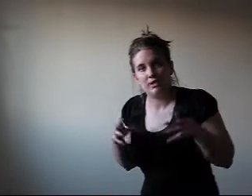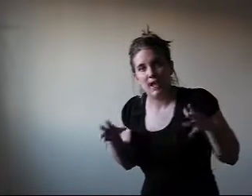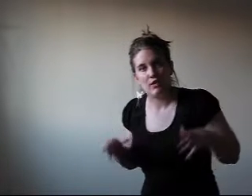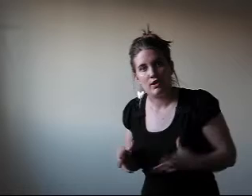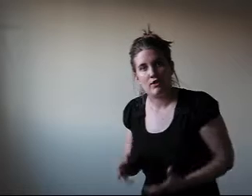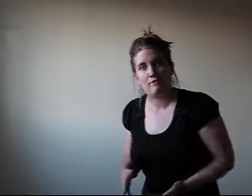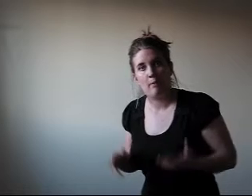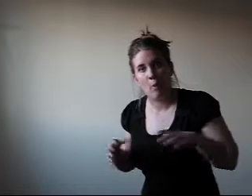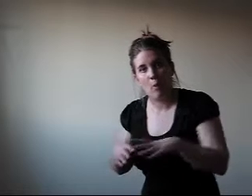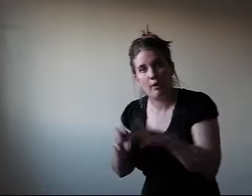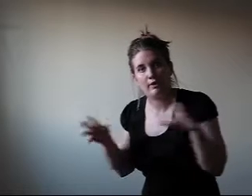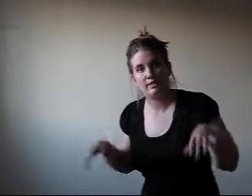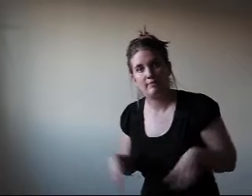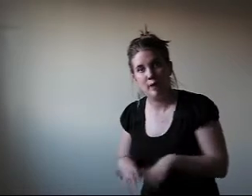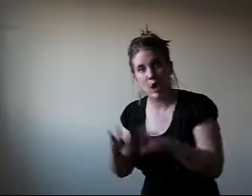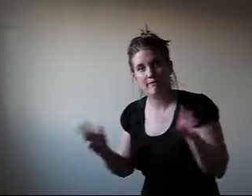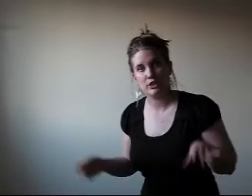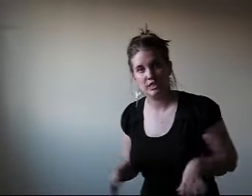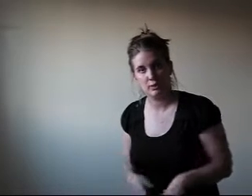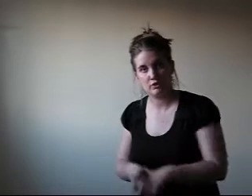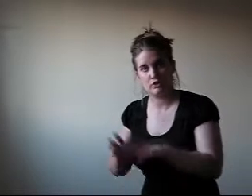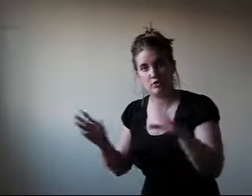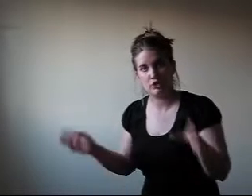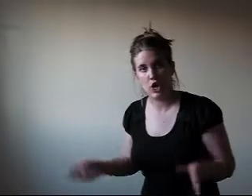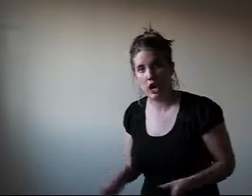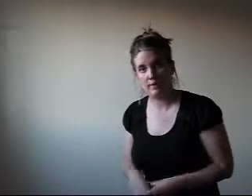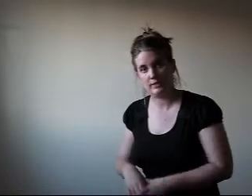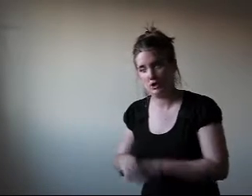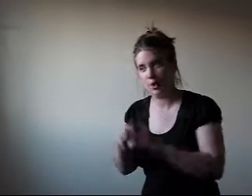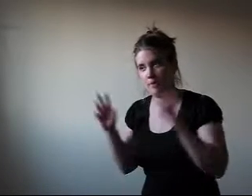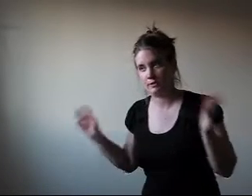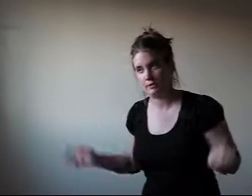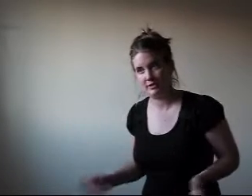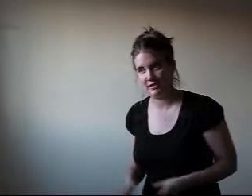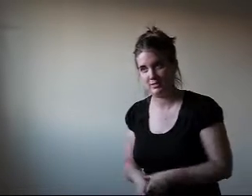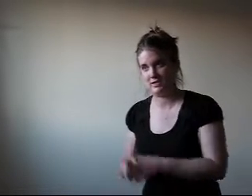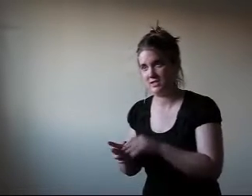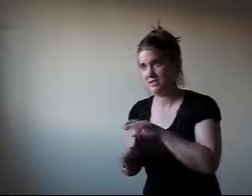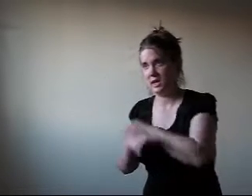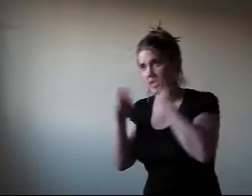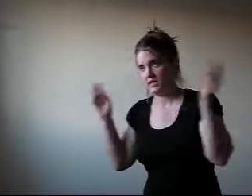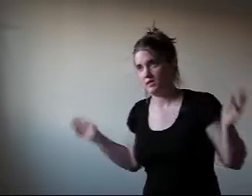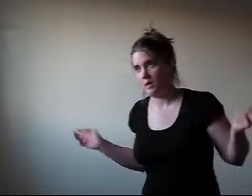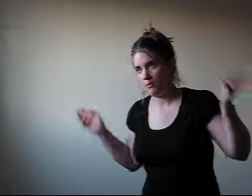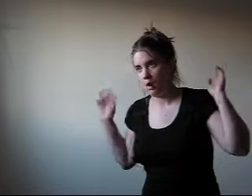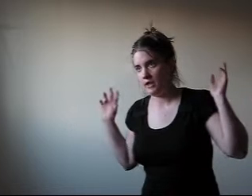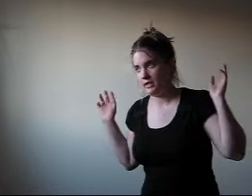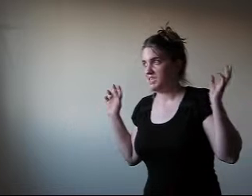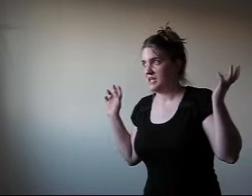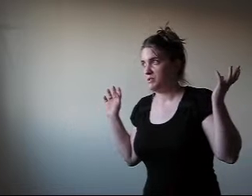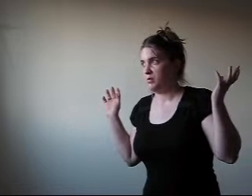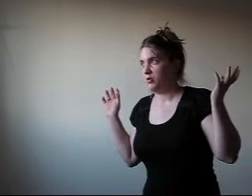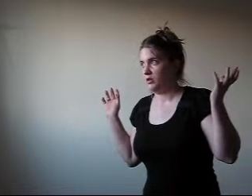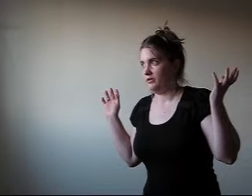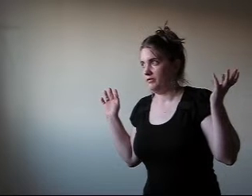area of poorness and poverty where there's no jobs and no opportunities because it's a rotting cesspool of...